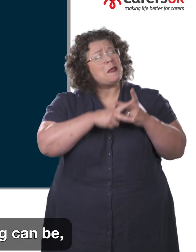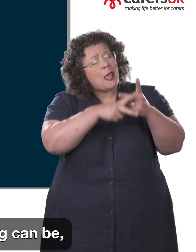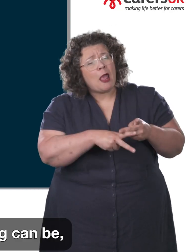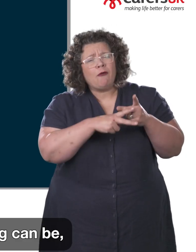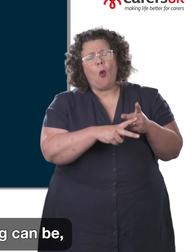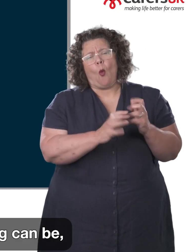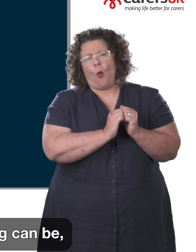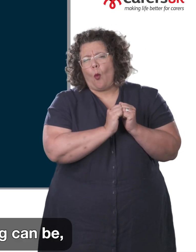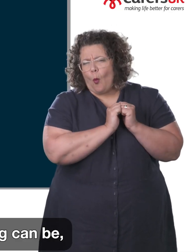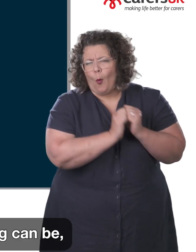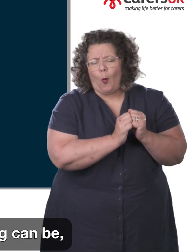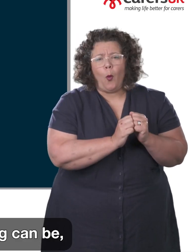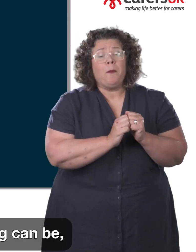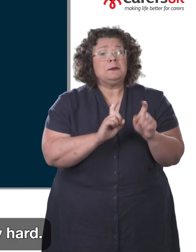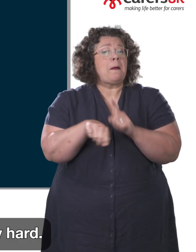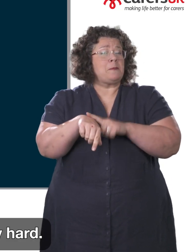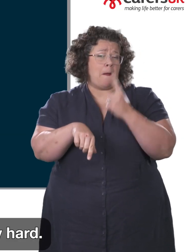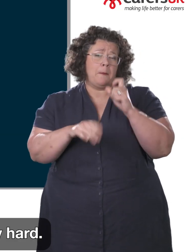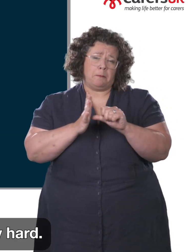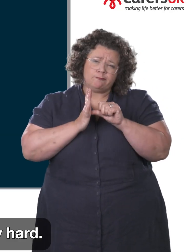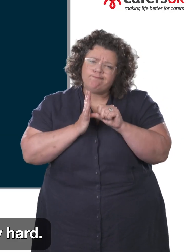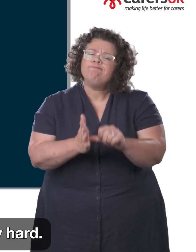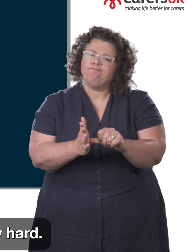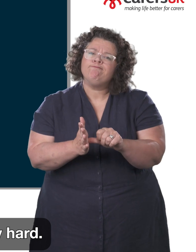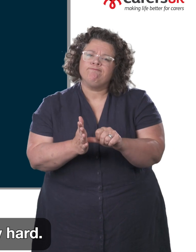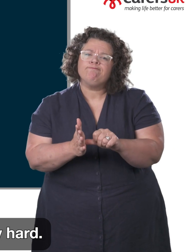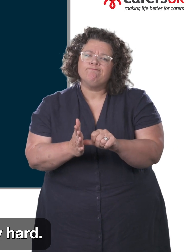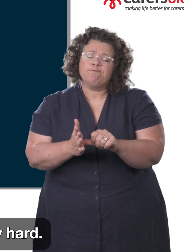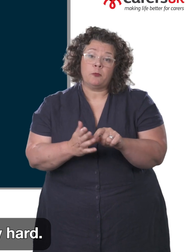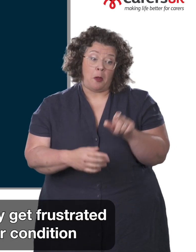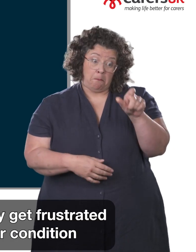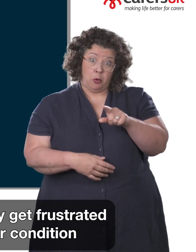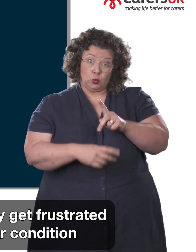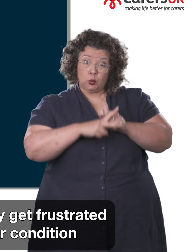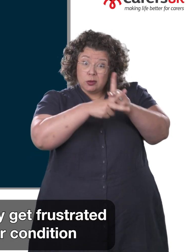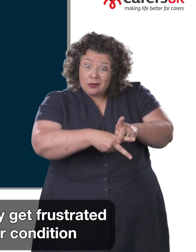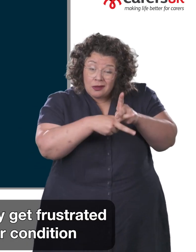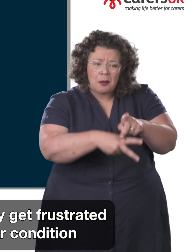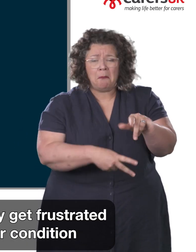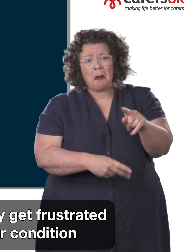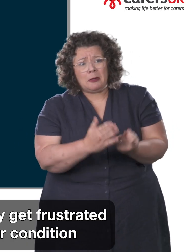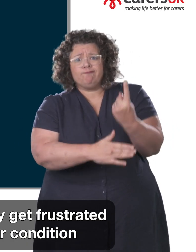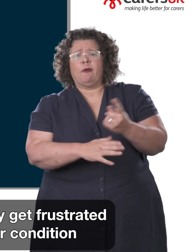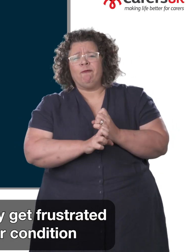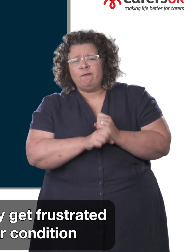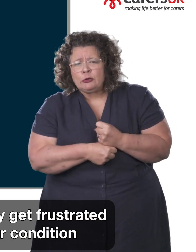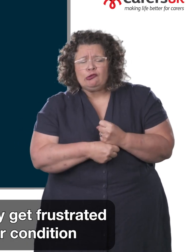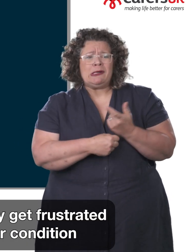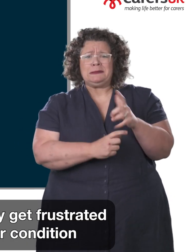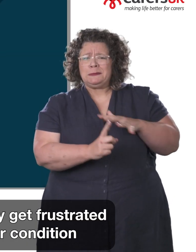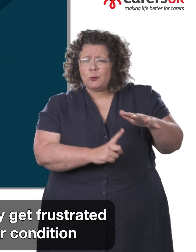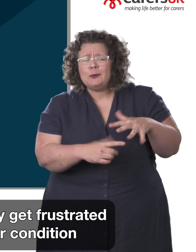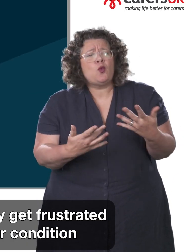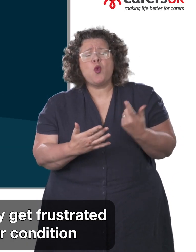As rewarding as caring can be, it can also be really hard. The person you care for may get frustrated by their